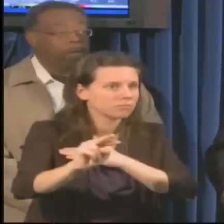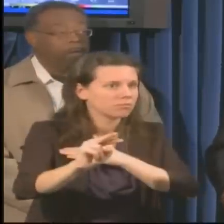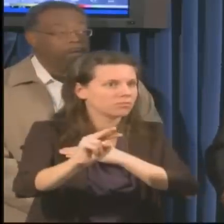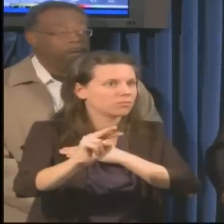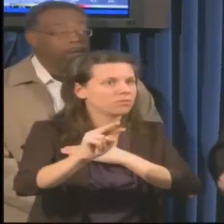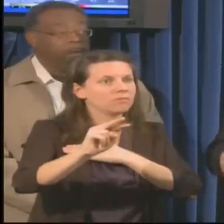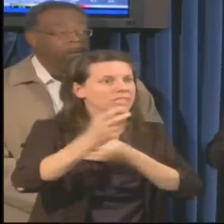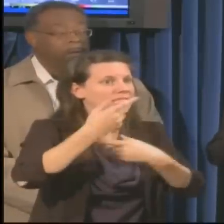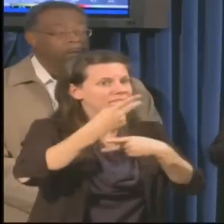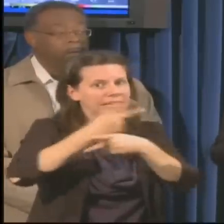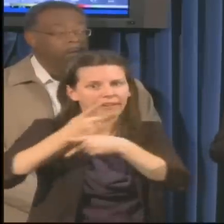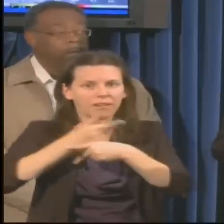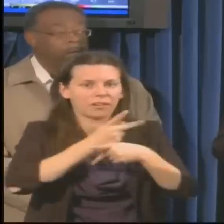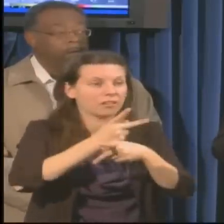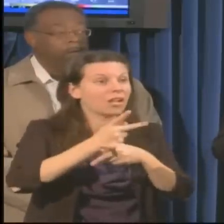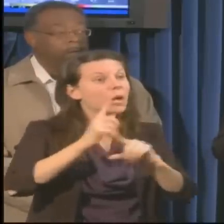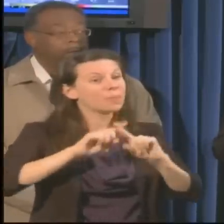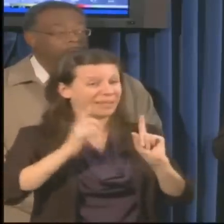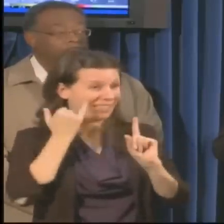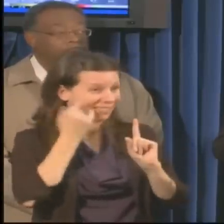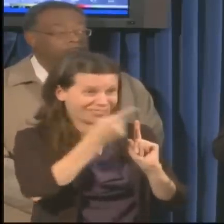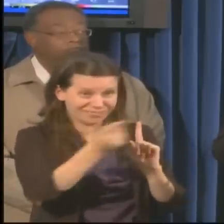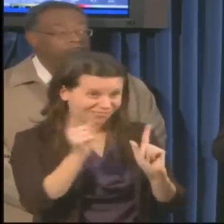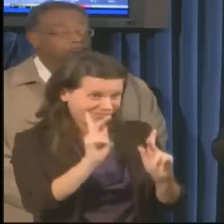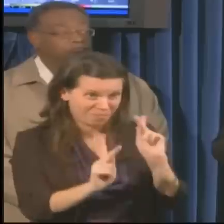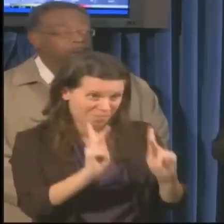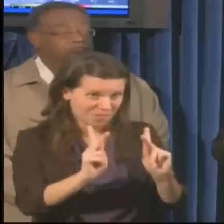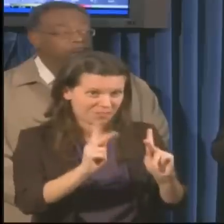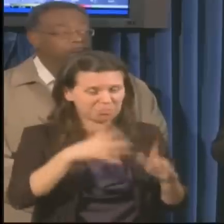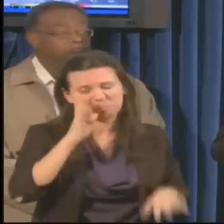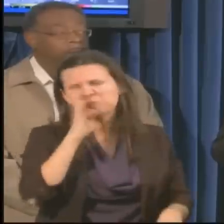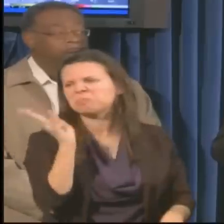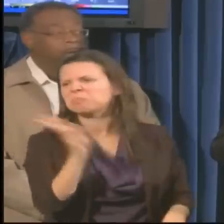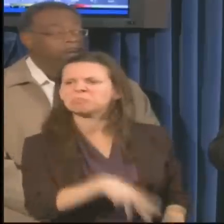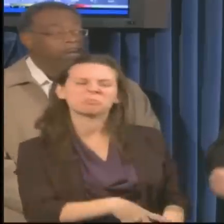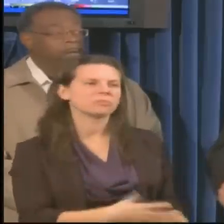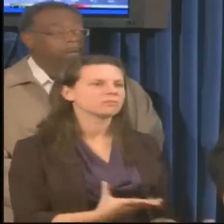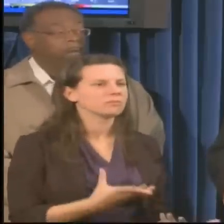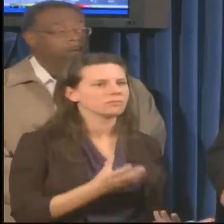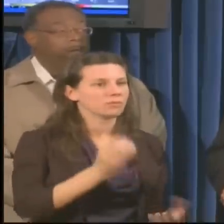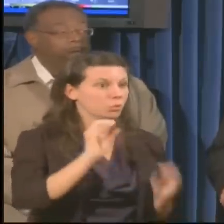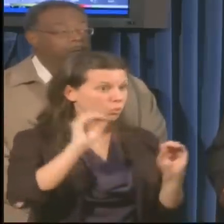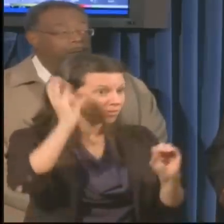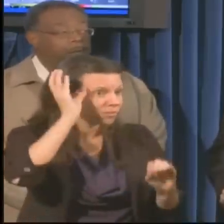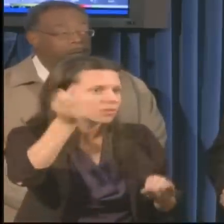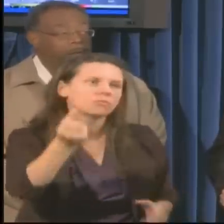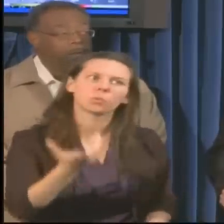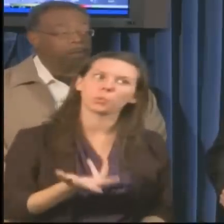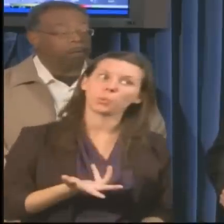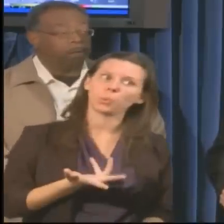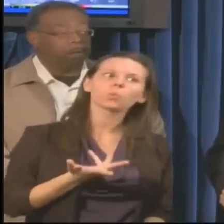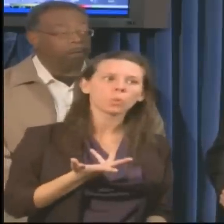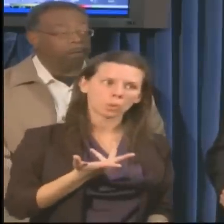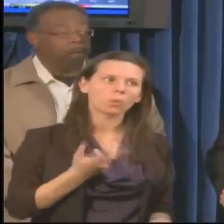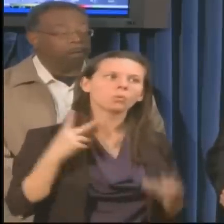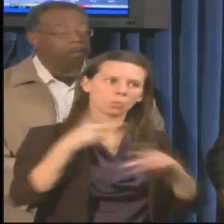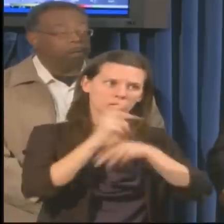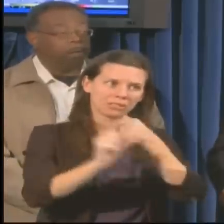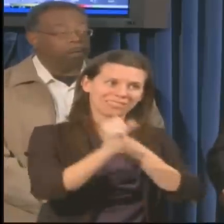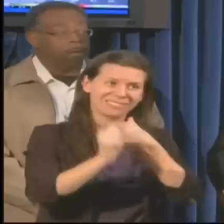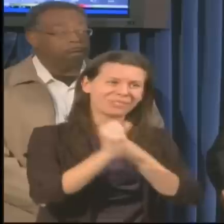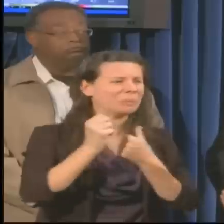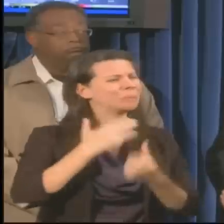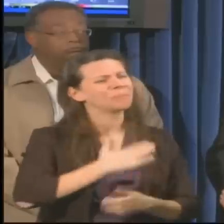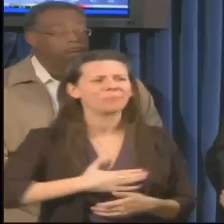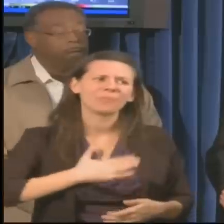areas. But at the end of the day, if people don't make good, wise, common sense decisions on their own, they invite unnecessary risks. So we ask everybody to